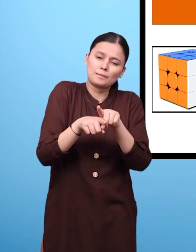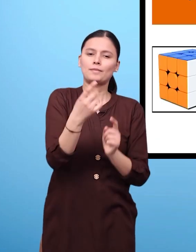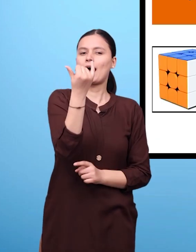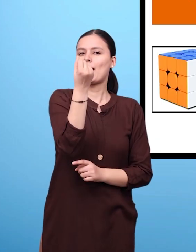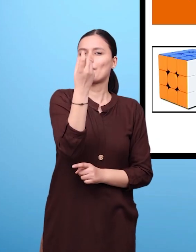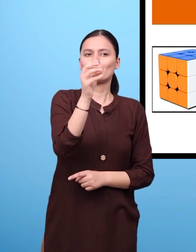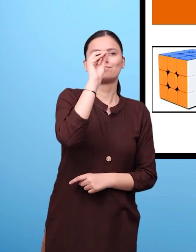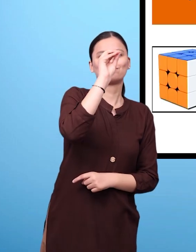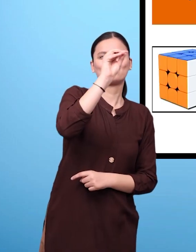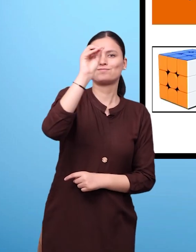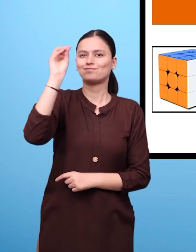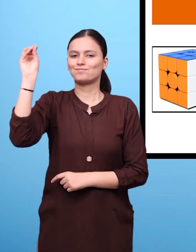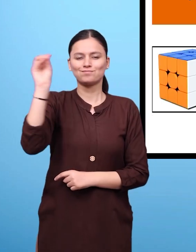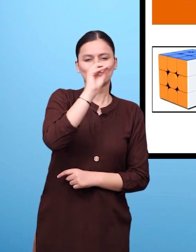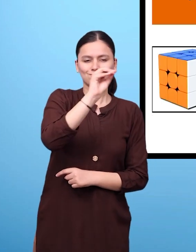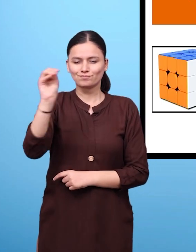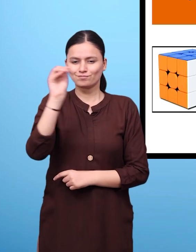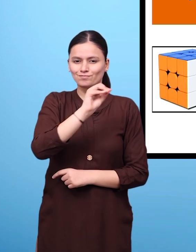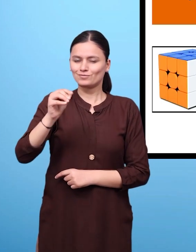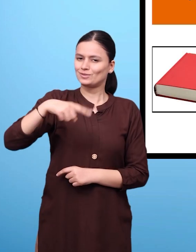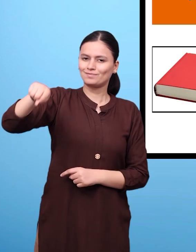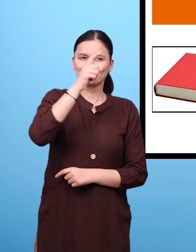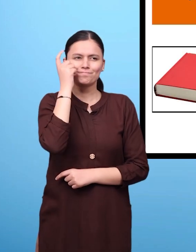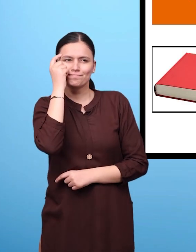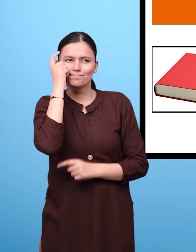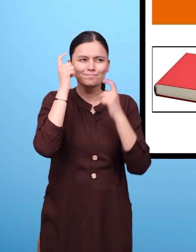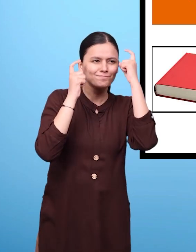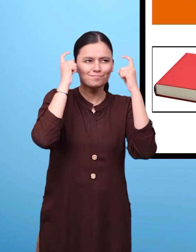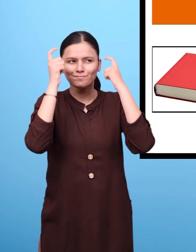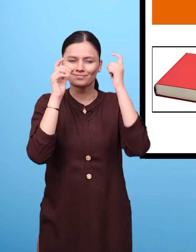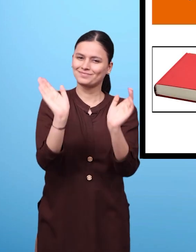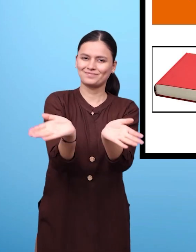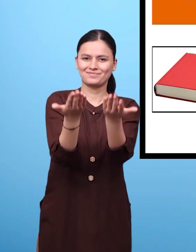now, the dice looks like a cube, the book looks like a cuboid.